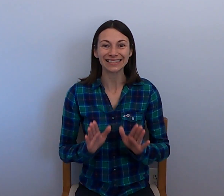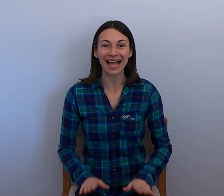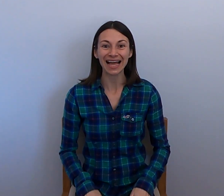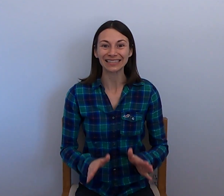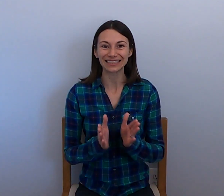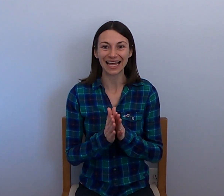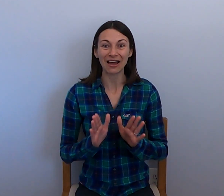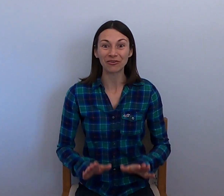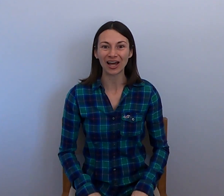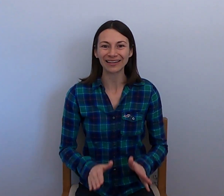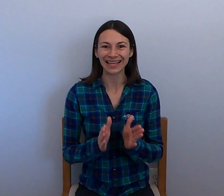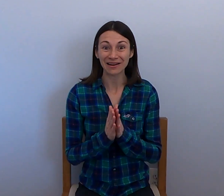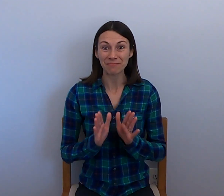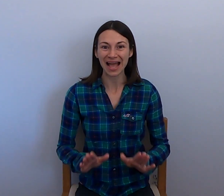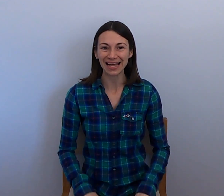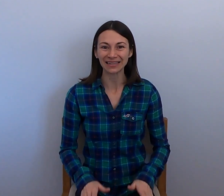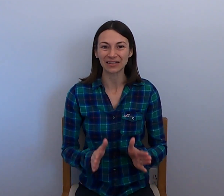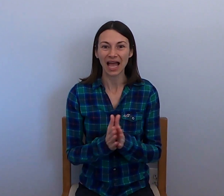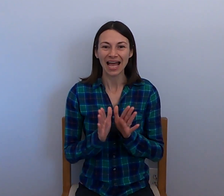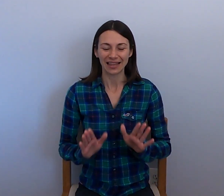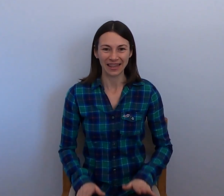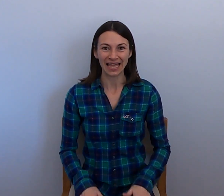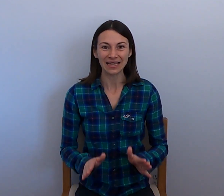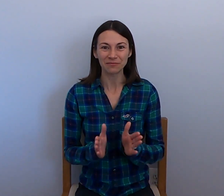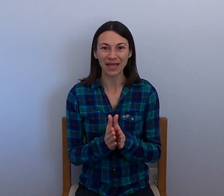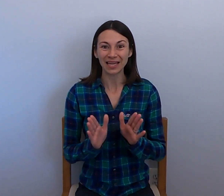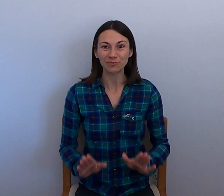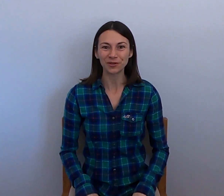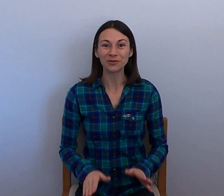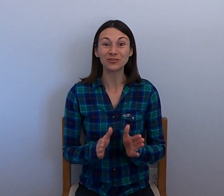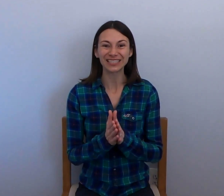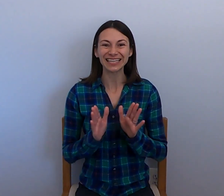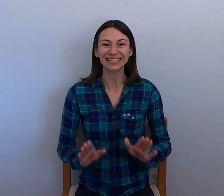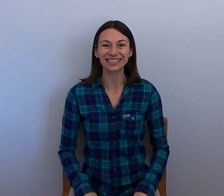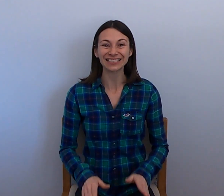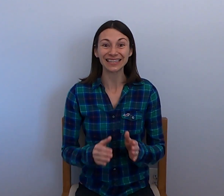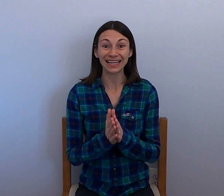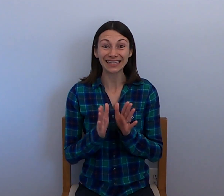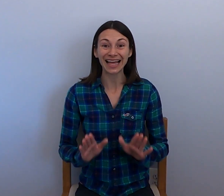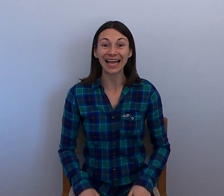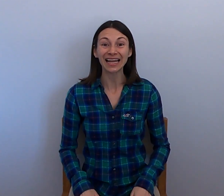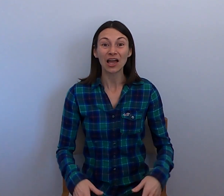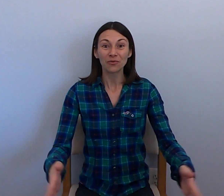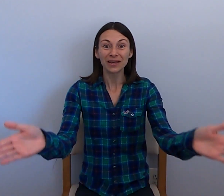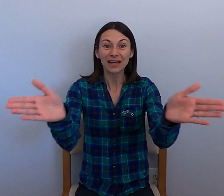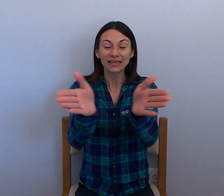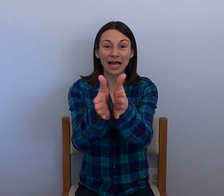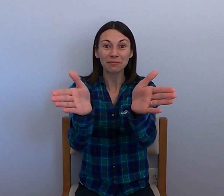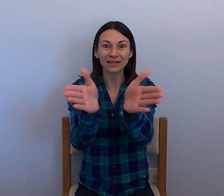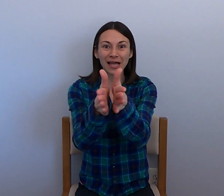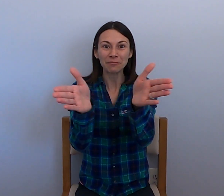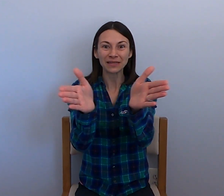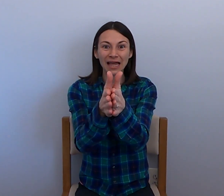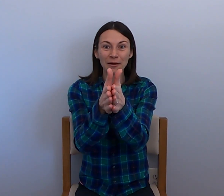sat down on their mat, they made music just like that with a clap, clap, clap.